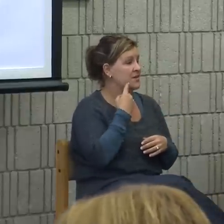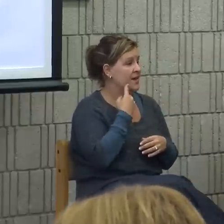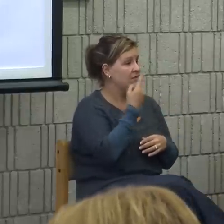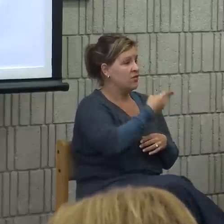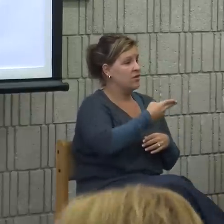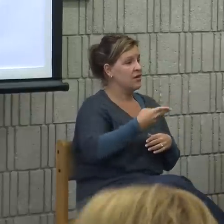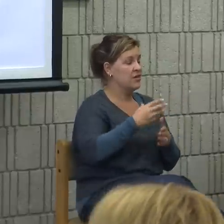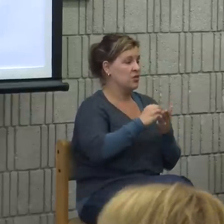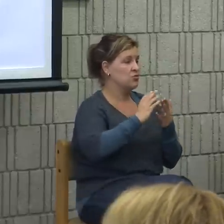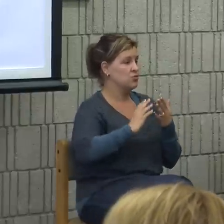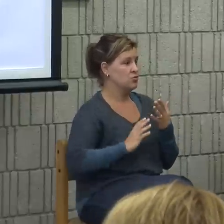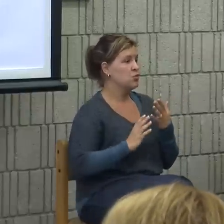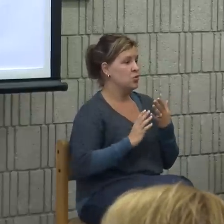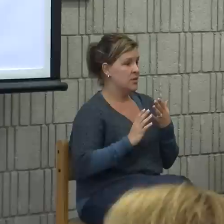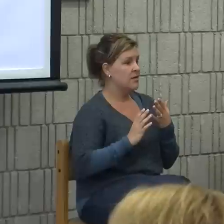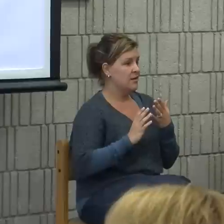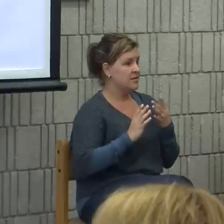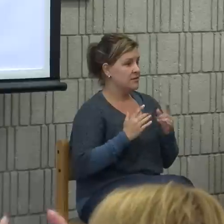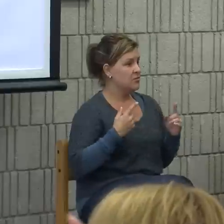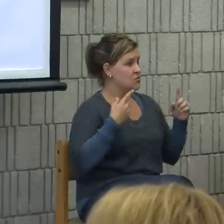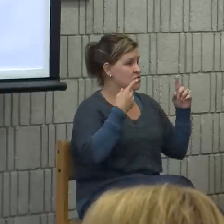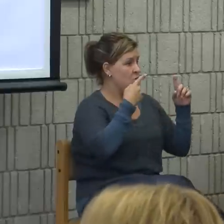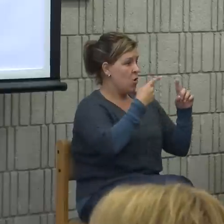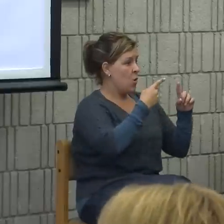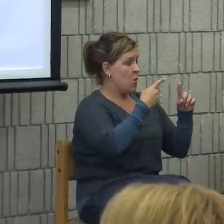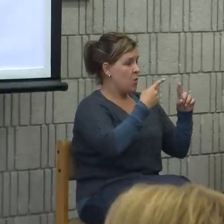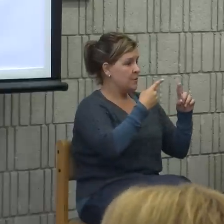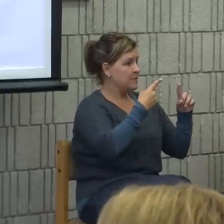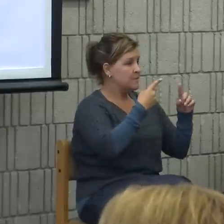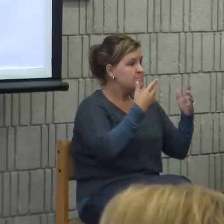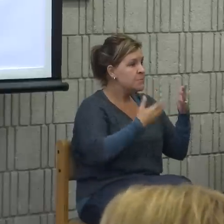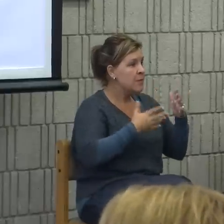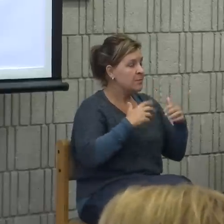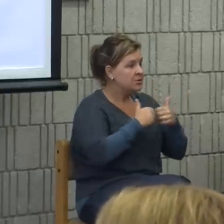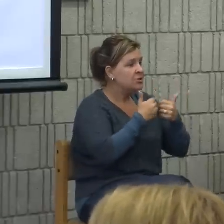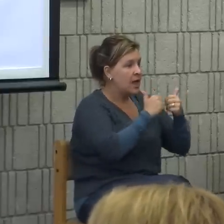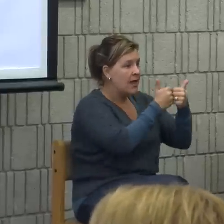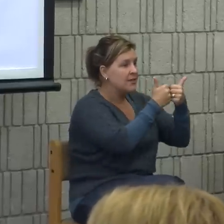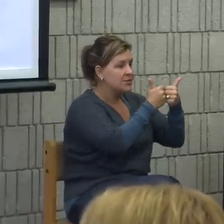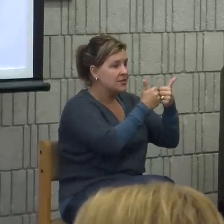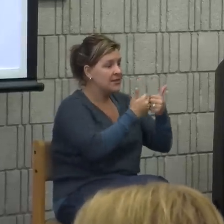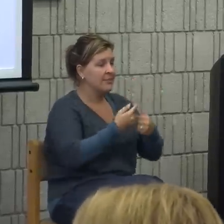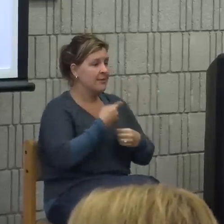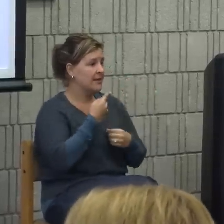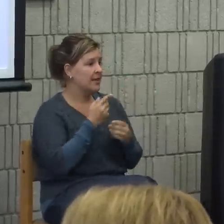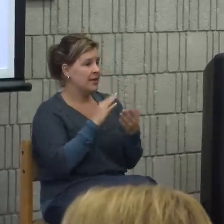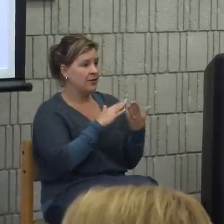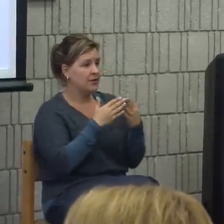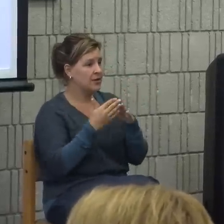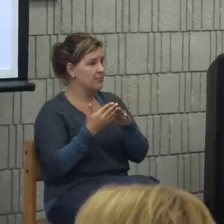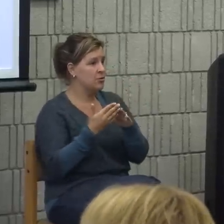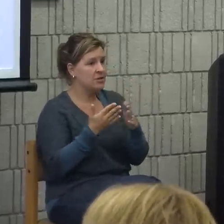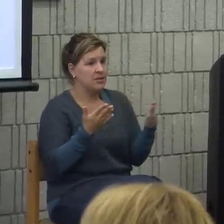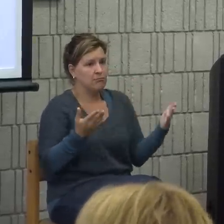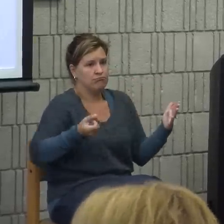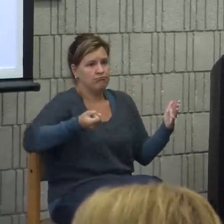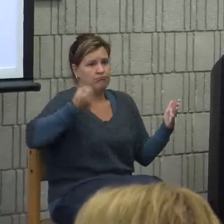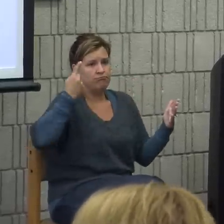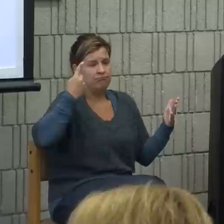students, reaching their goals presents challenges that the hearing community sometimes doesn't understand or doesn't